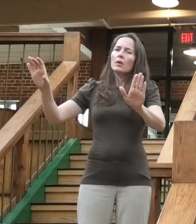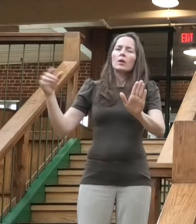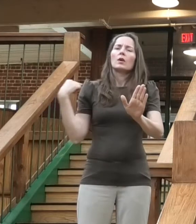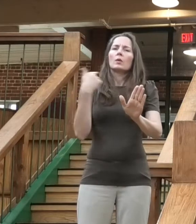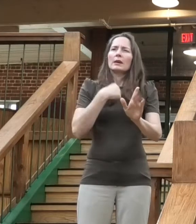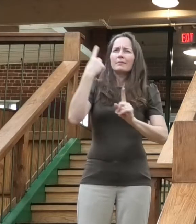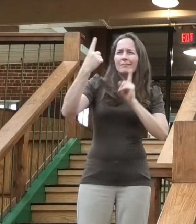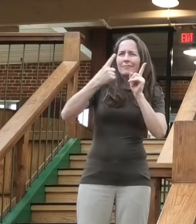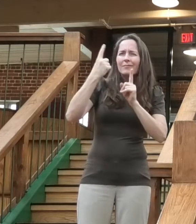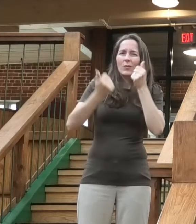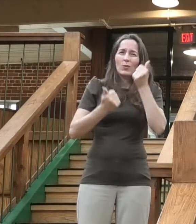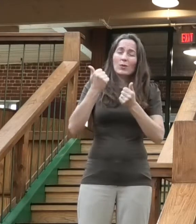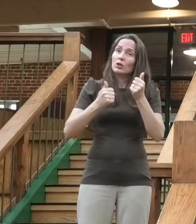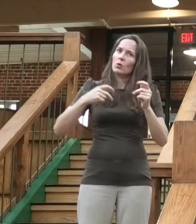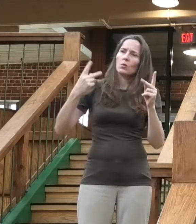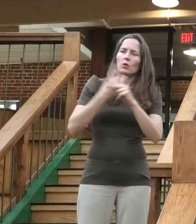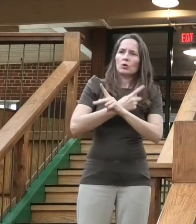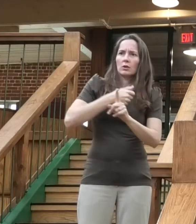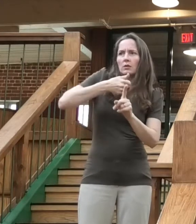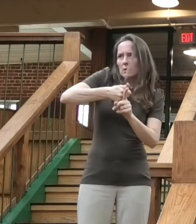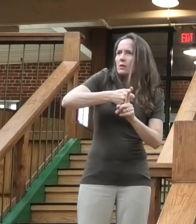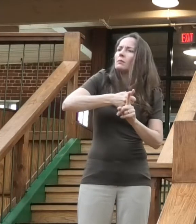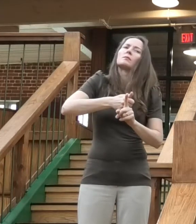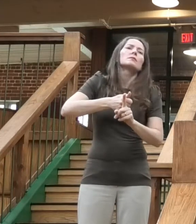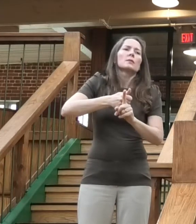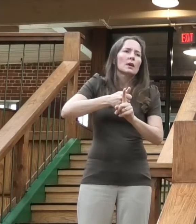impacted so everybody could get a share of this funding.